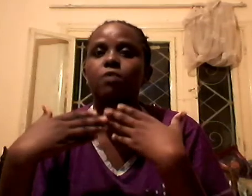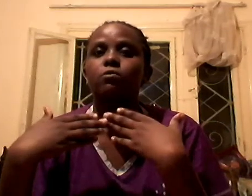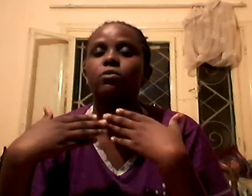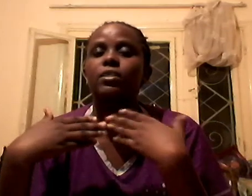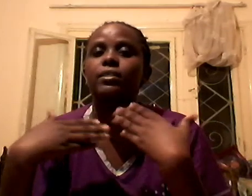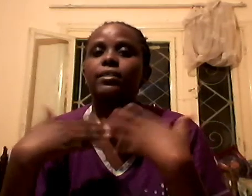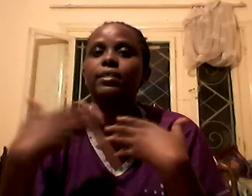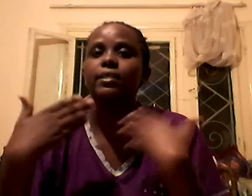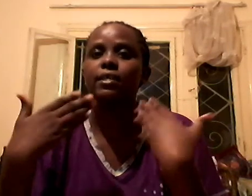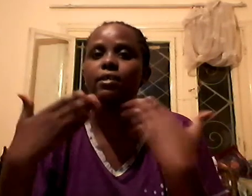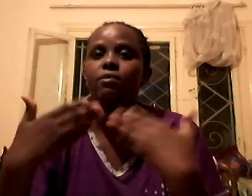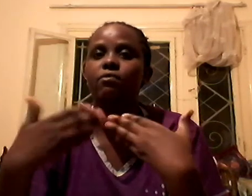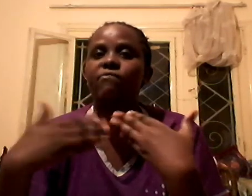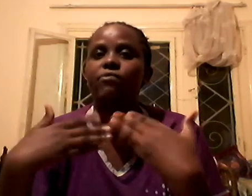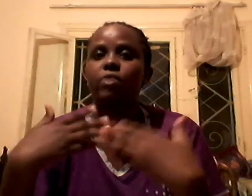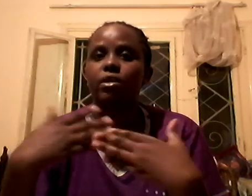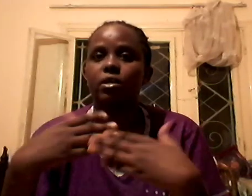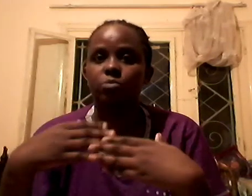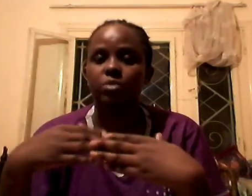you can take care of your husband.